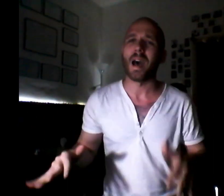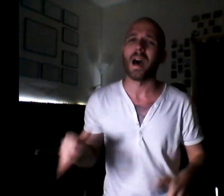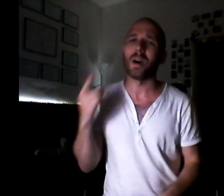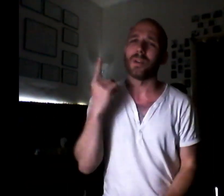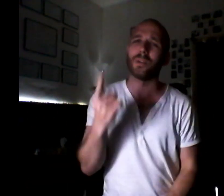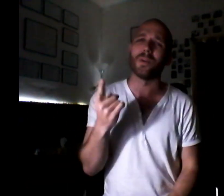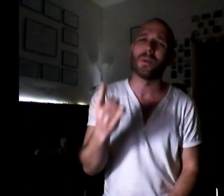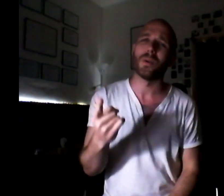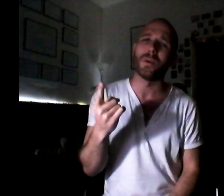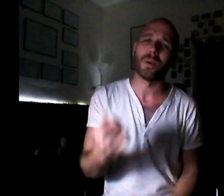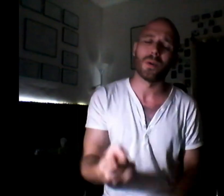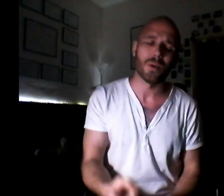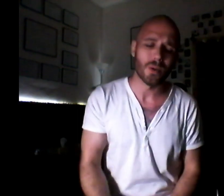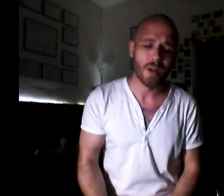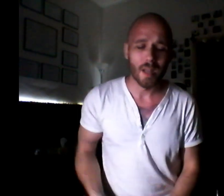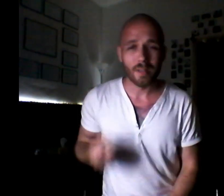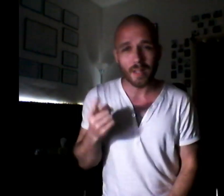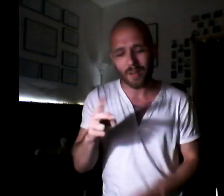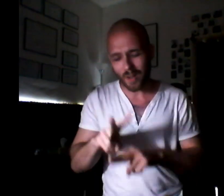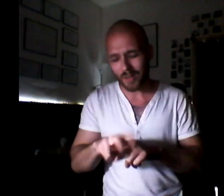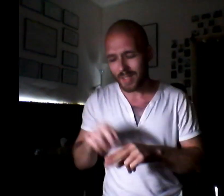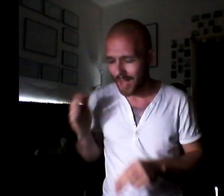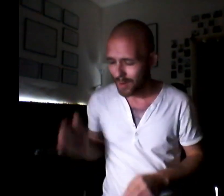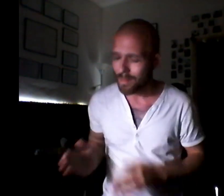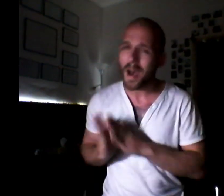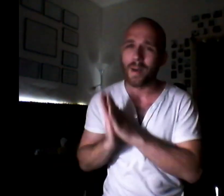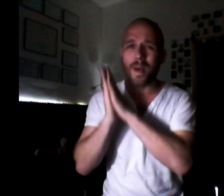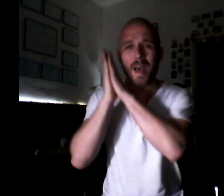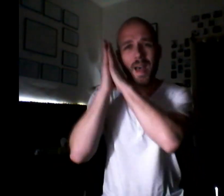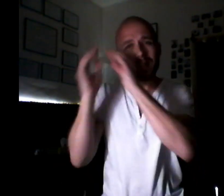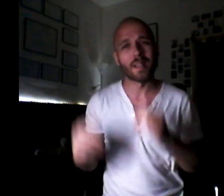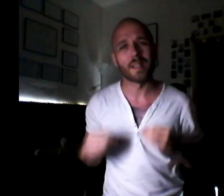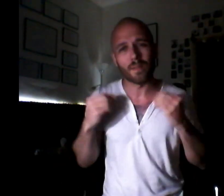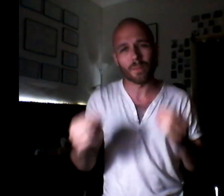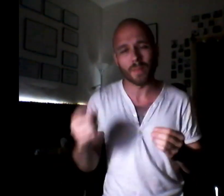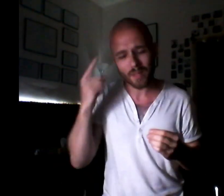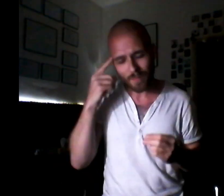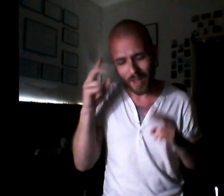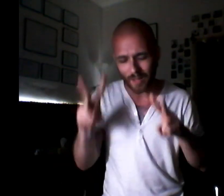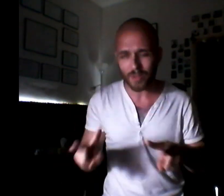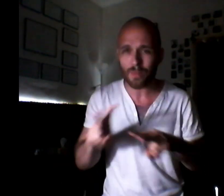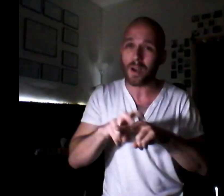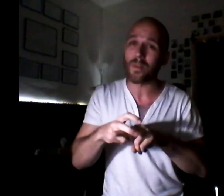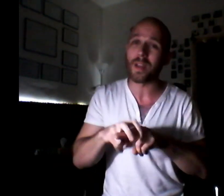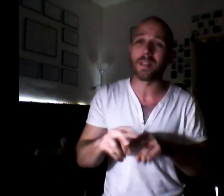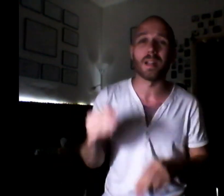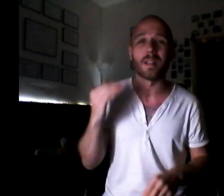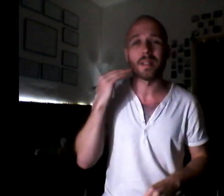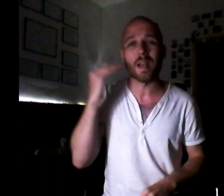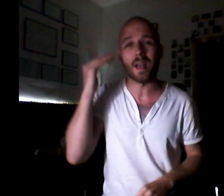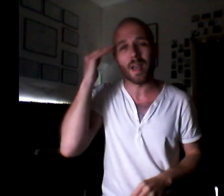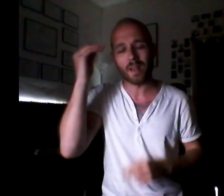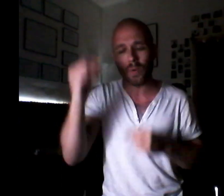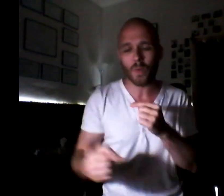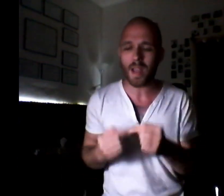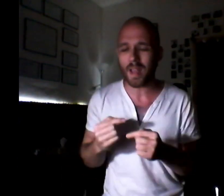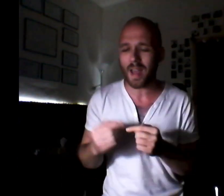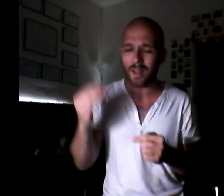without you Sitting on the side of my bed Giving peace of mind to my restless head When